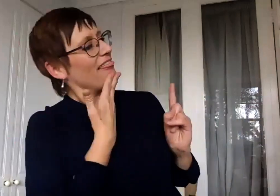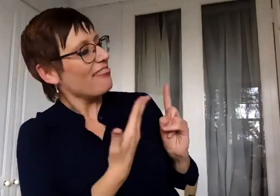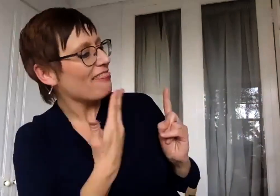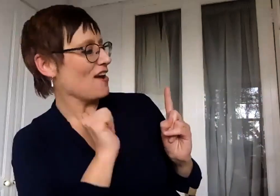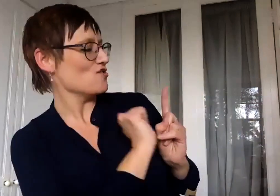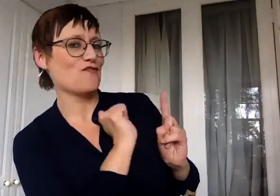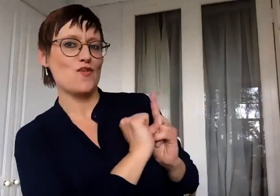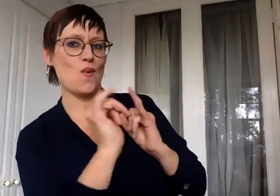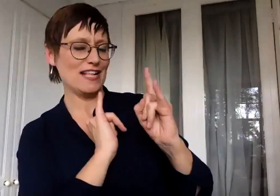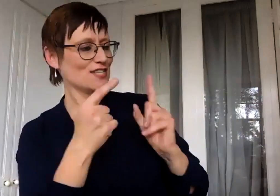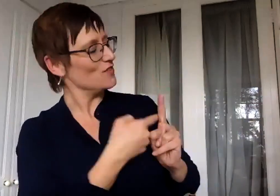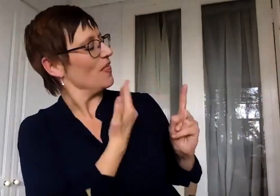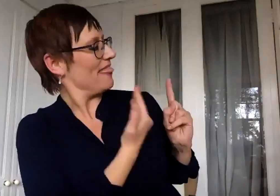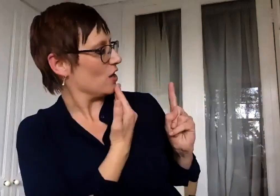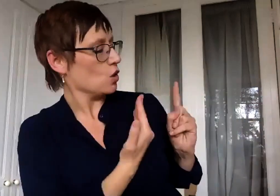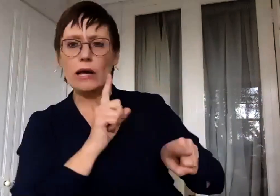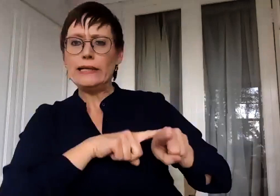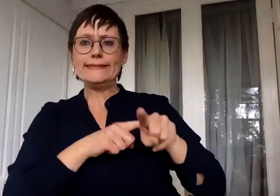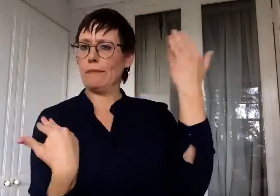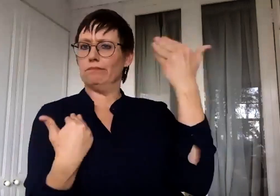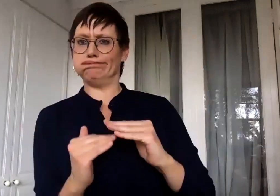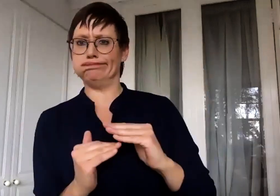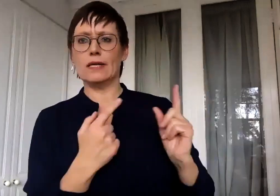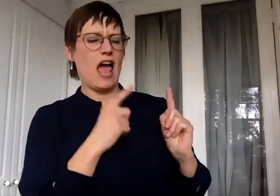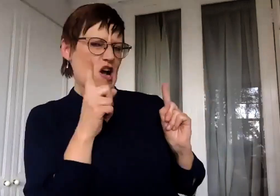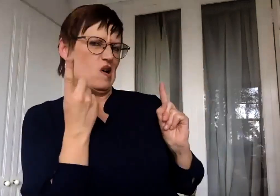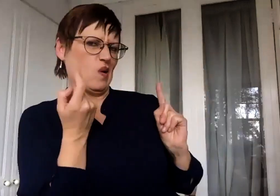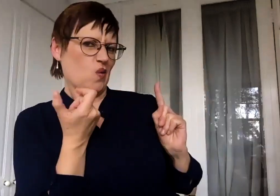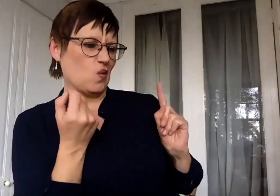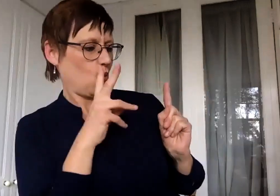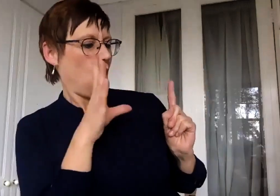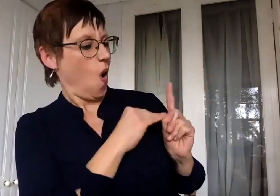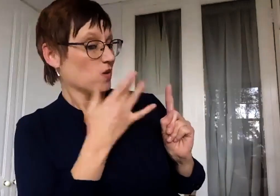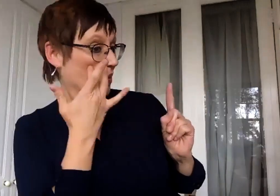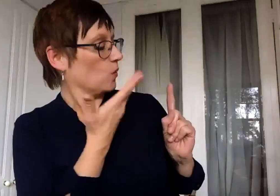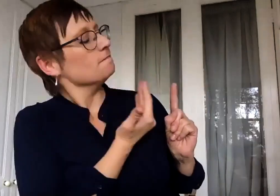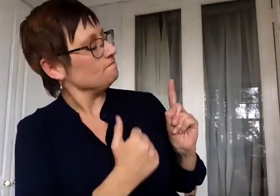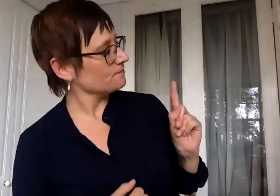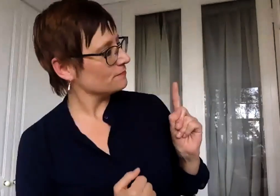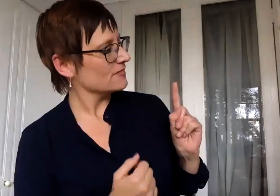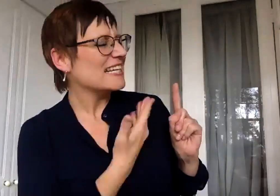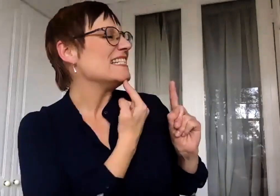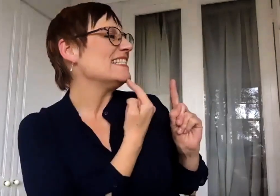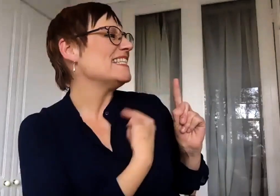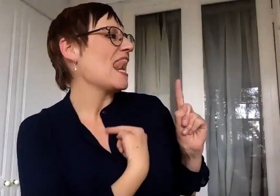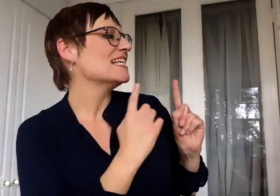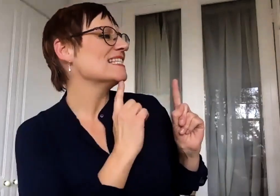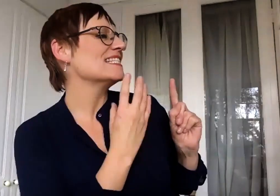another edition of this series, but just a quick one, two quick ones if we can. Tell us something fun in